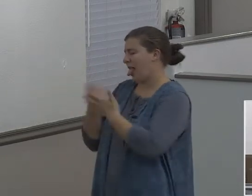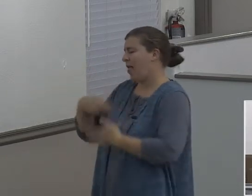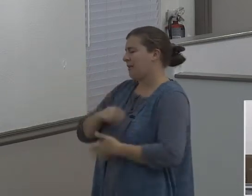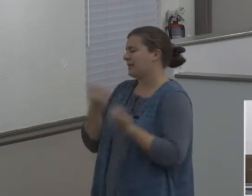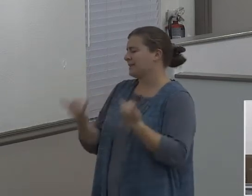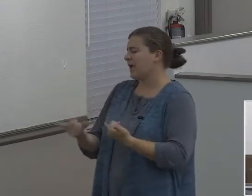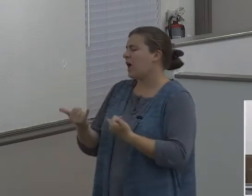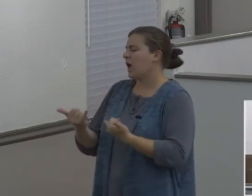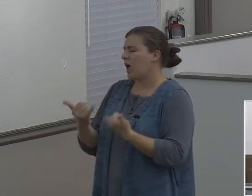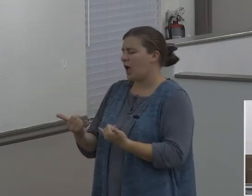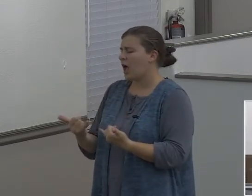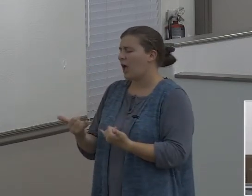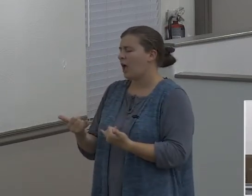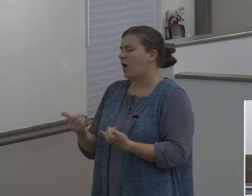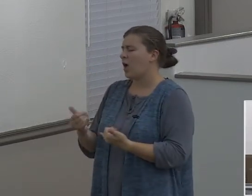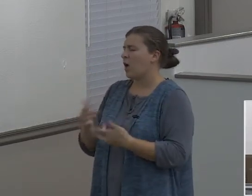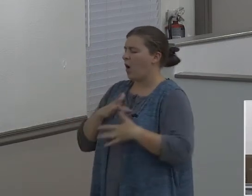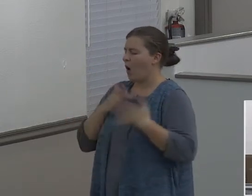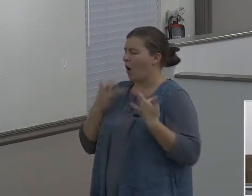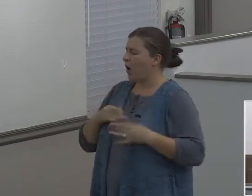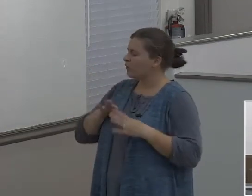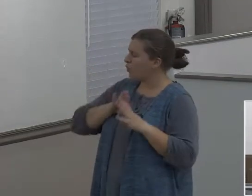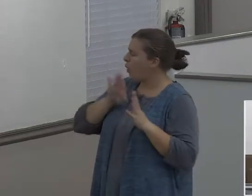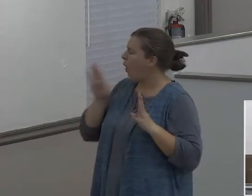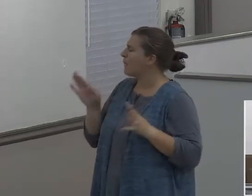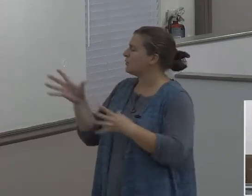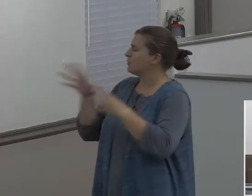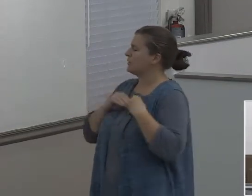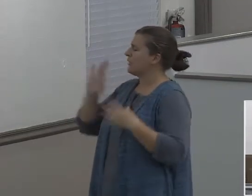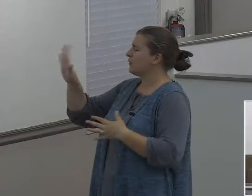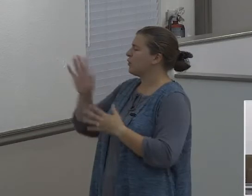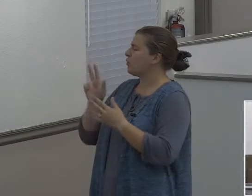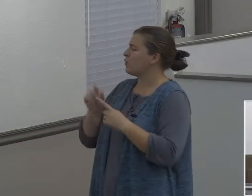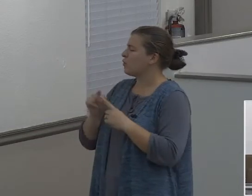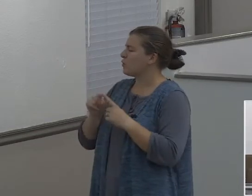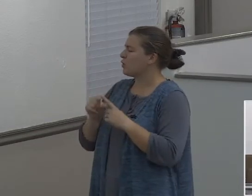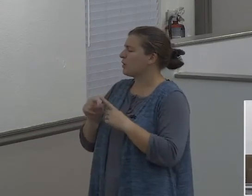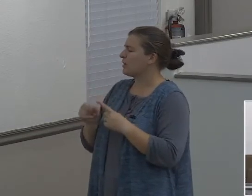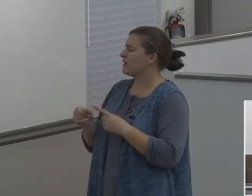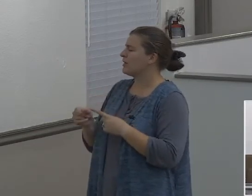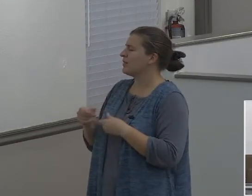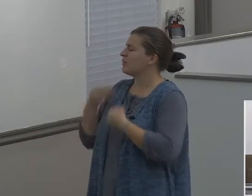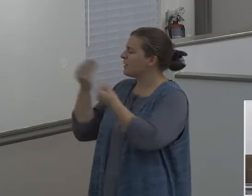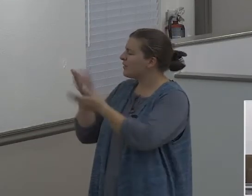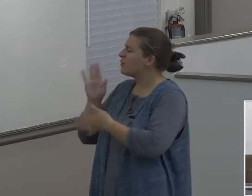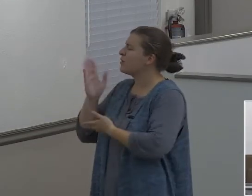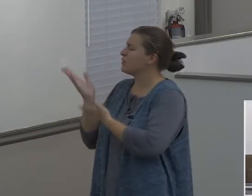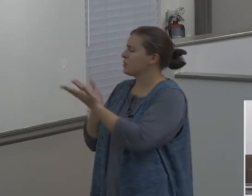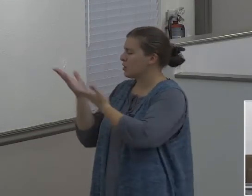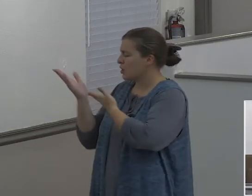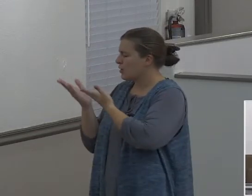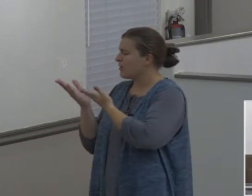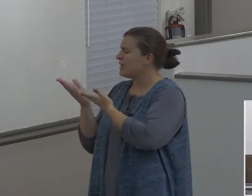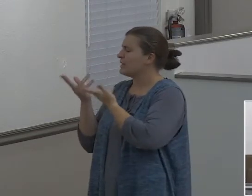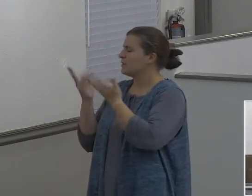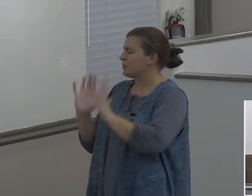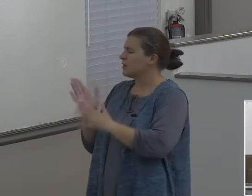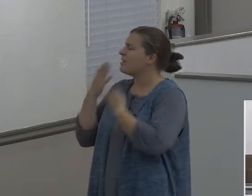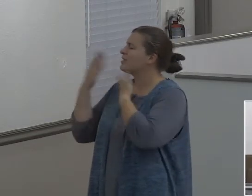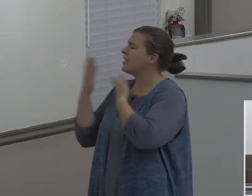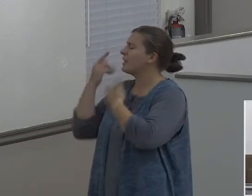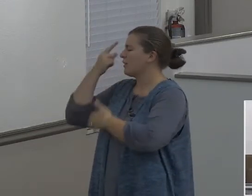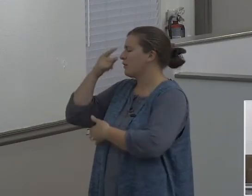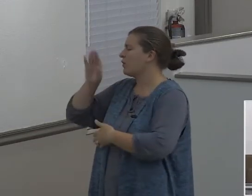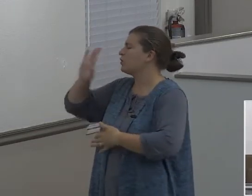open our hearts to receive thy word. Empower the preaching of it. We give you this service, and we thank you for your steadfast